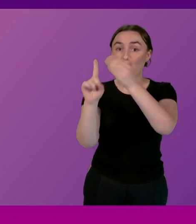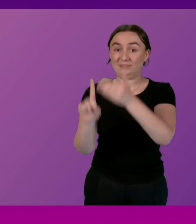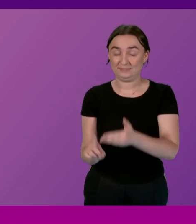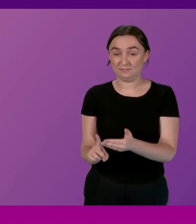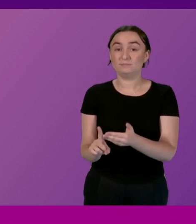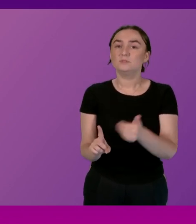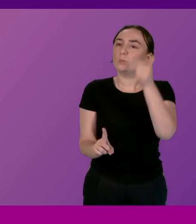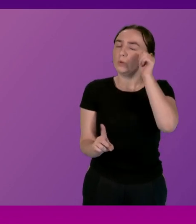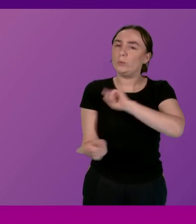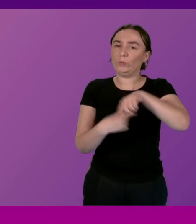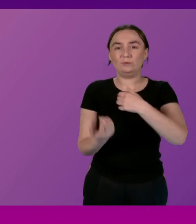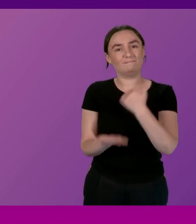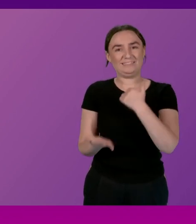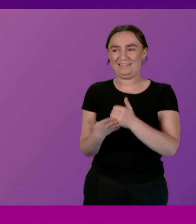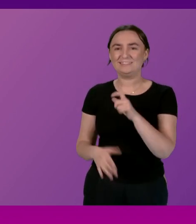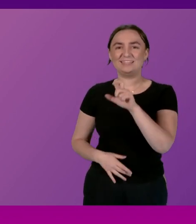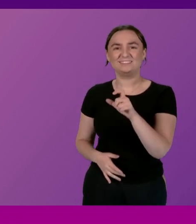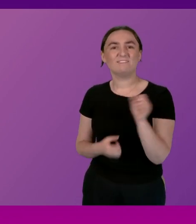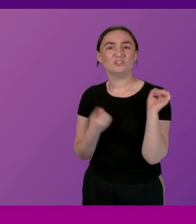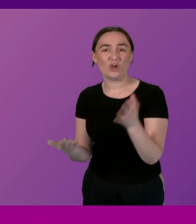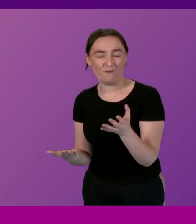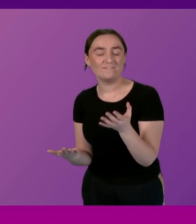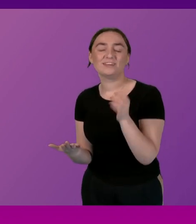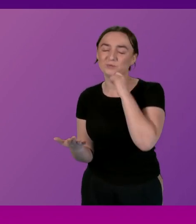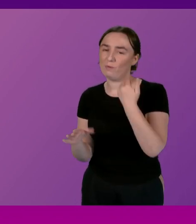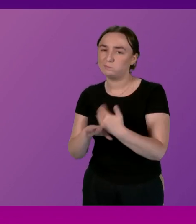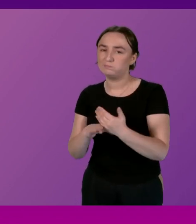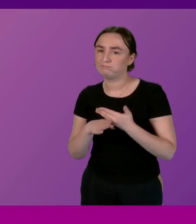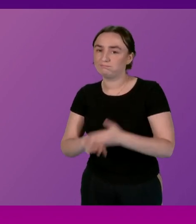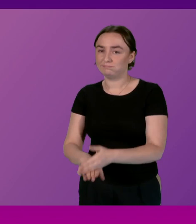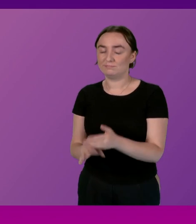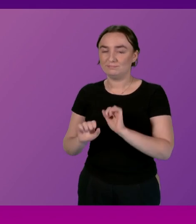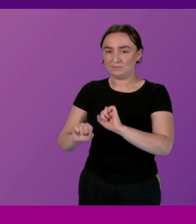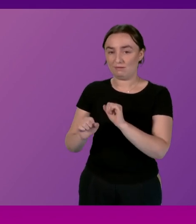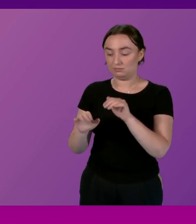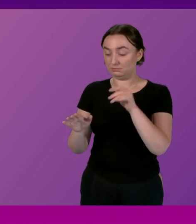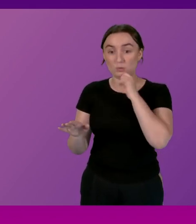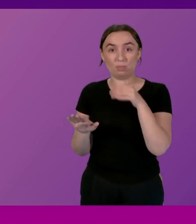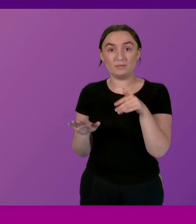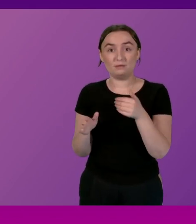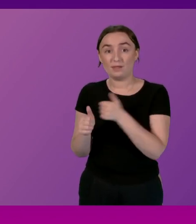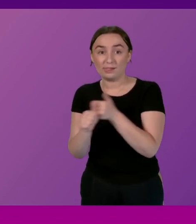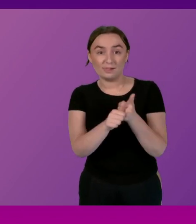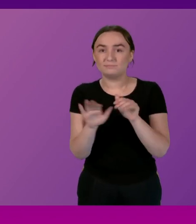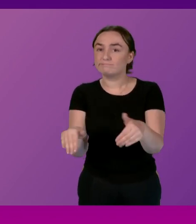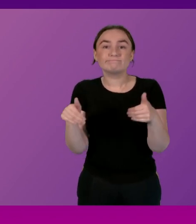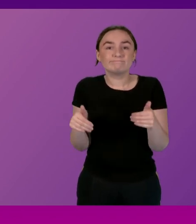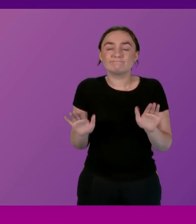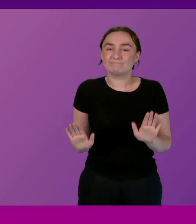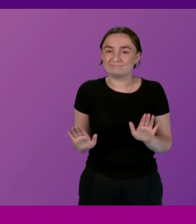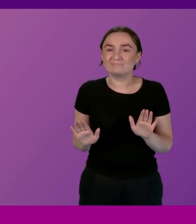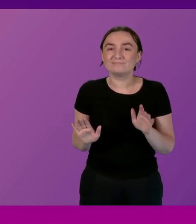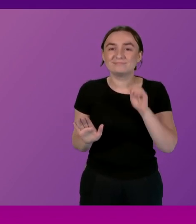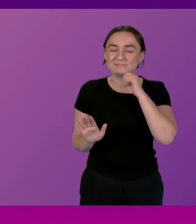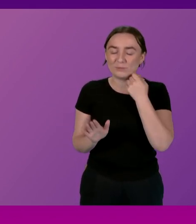know that our excellent civil service will work of course in an impartial apolitical manner but will provide